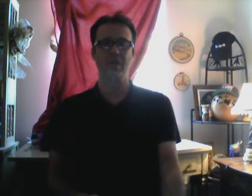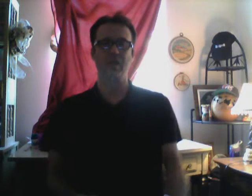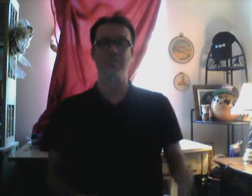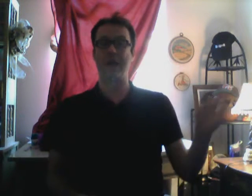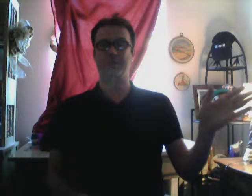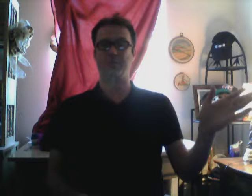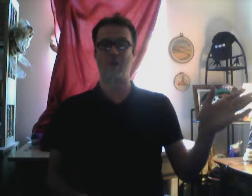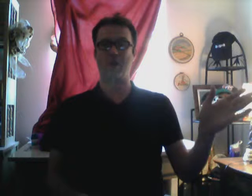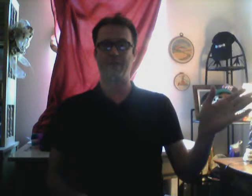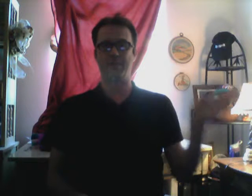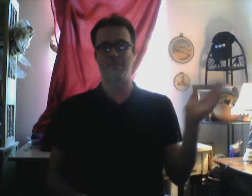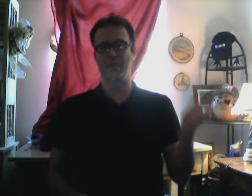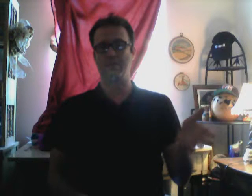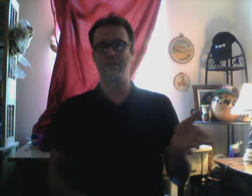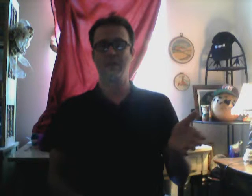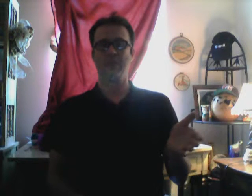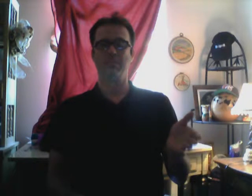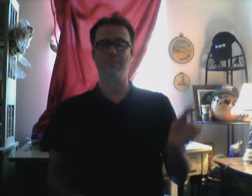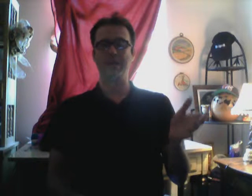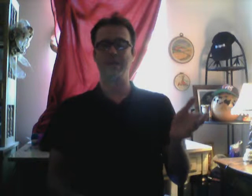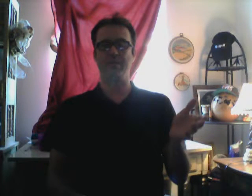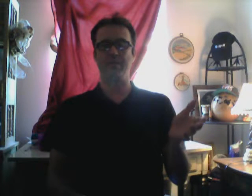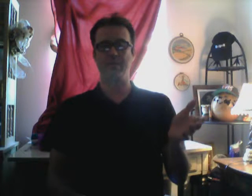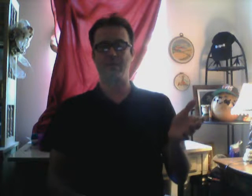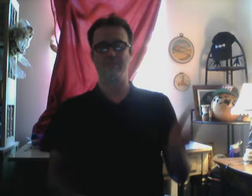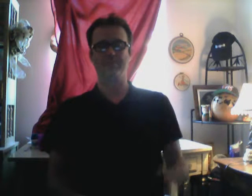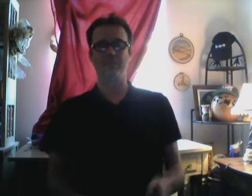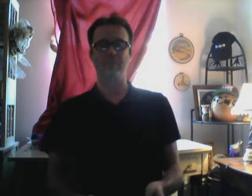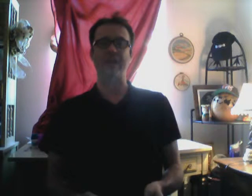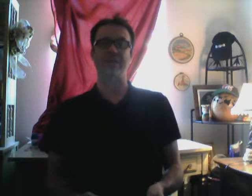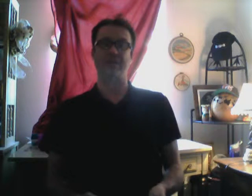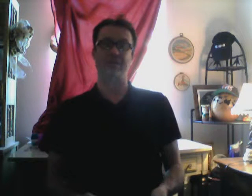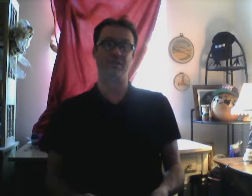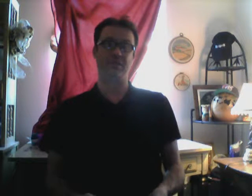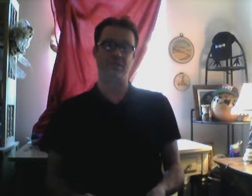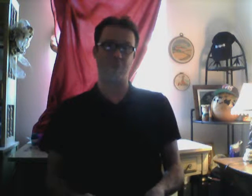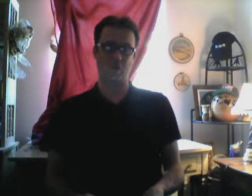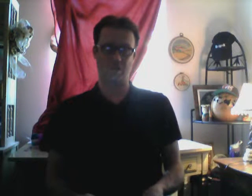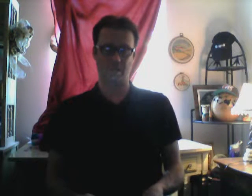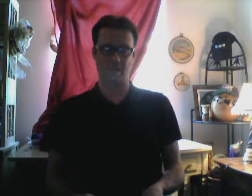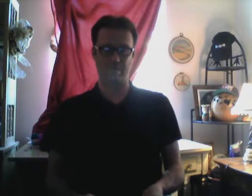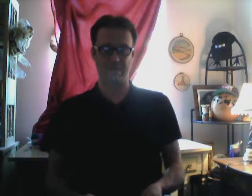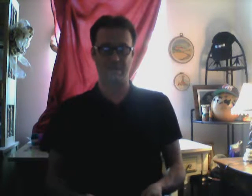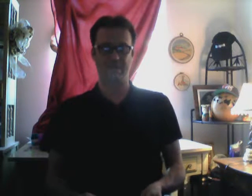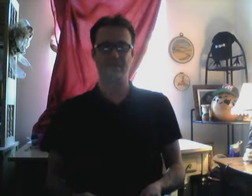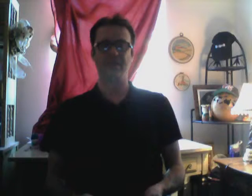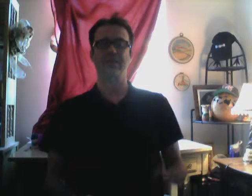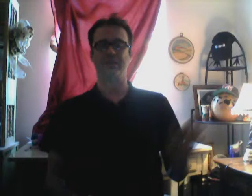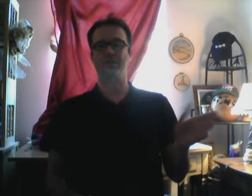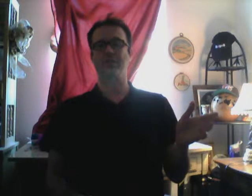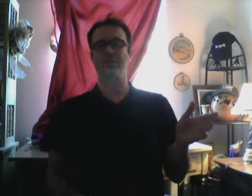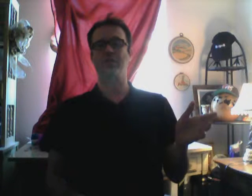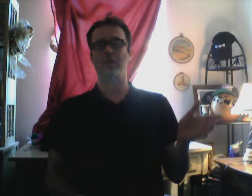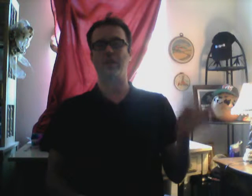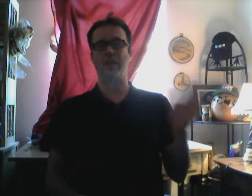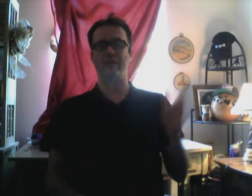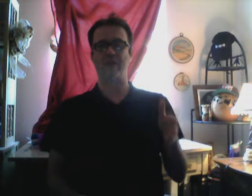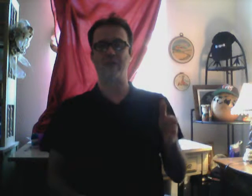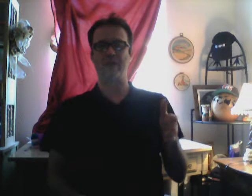Max profit. Men paying the minimum. Well, that's SEC. Sparks. They're in business. Because the degree I've got